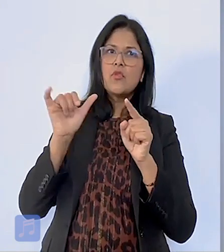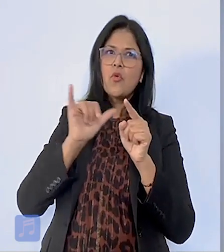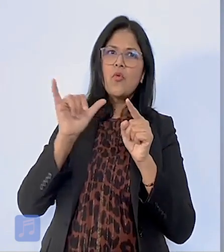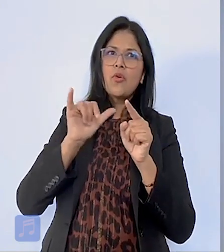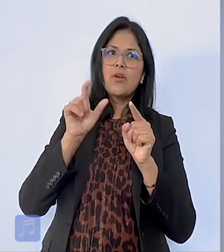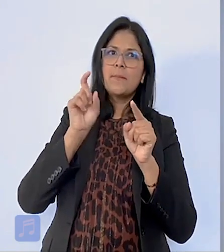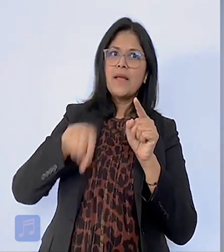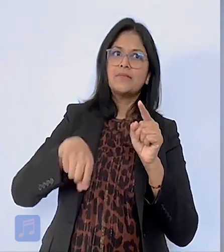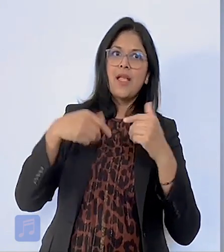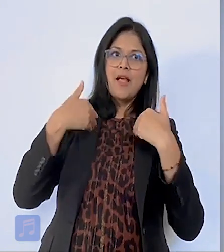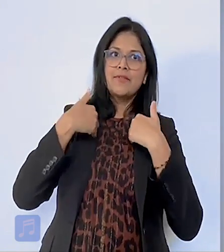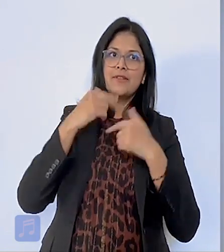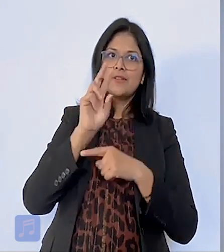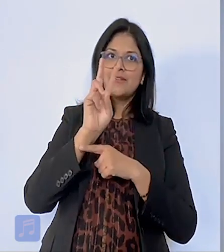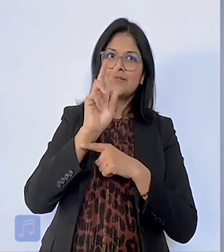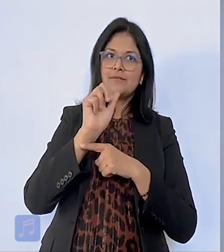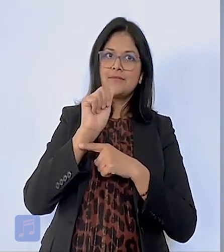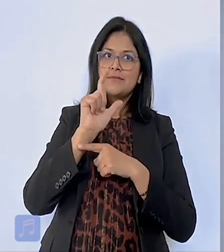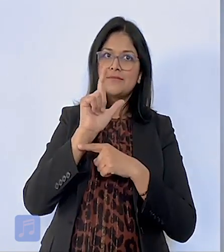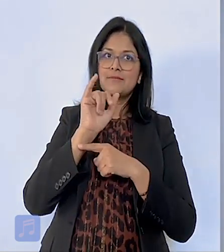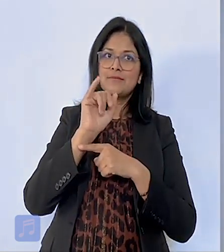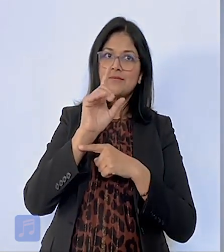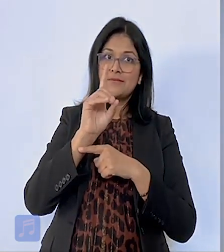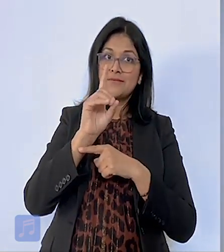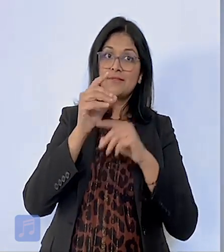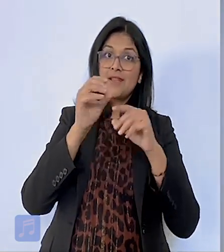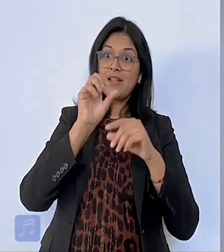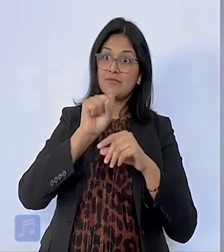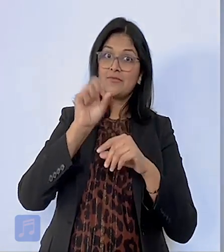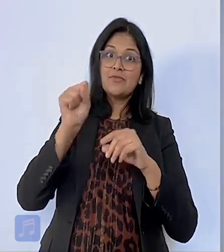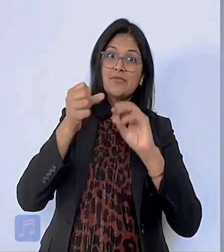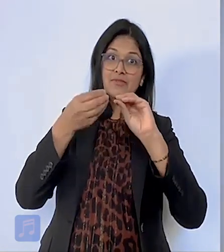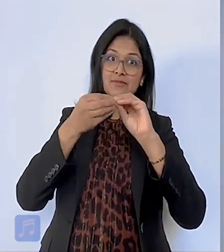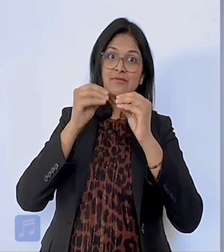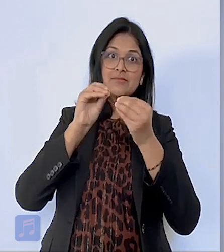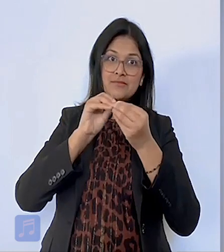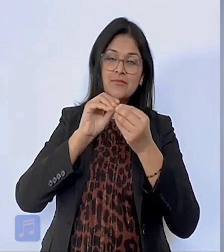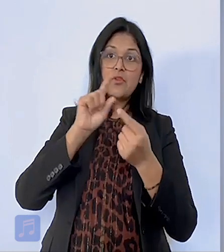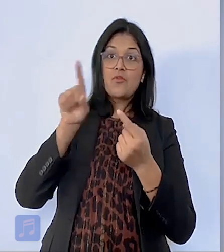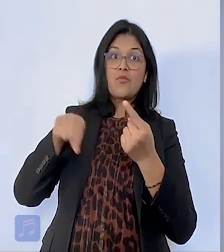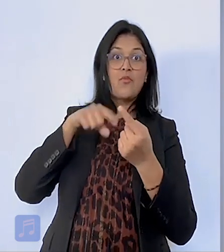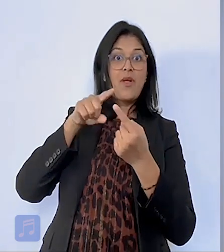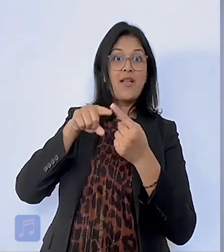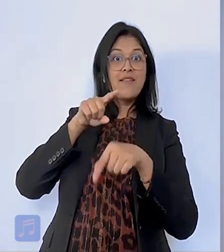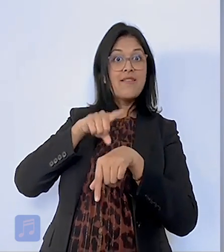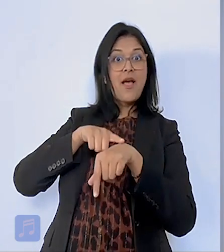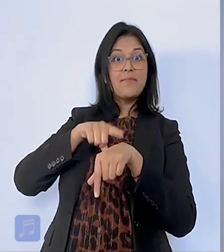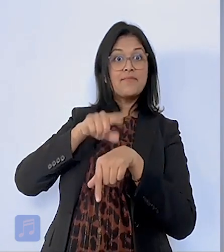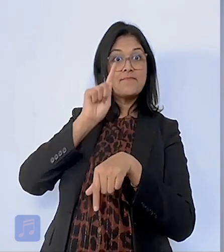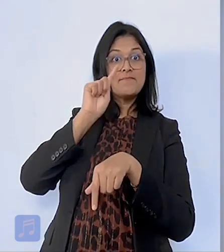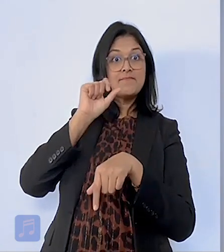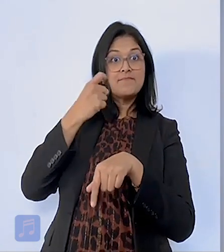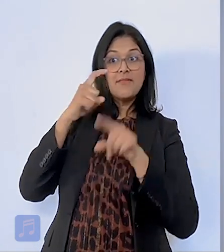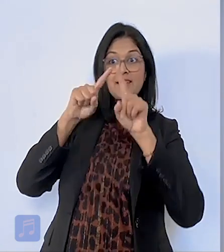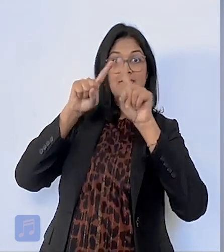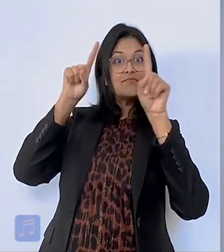And you must have a valid social security number by the due date of your tax return.